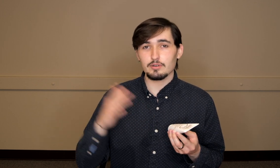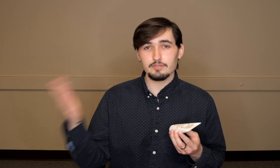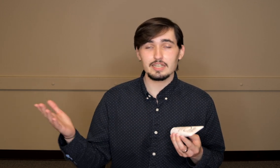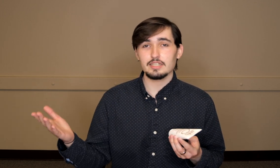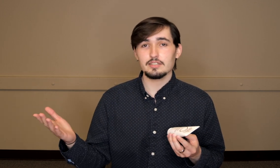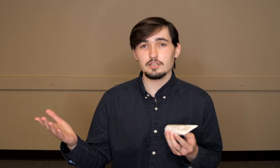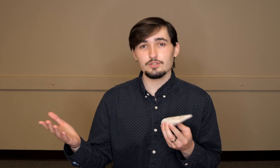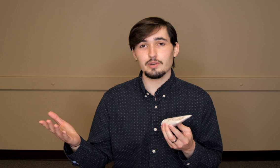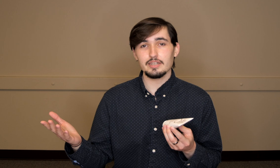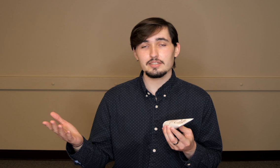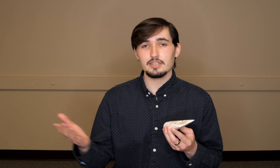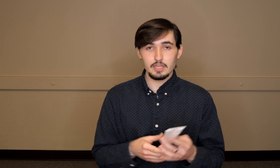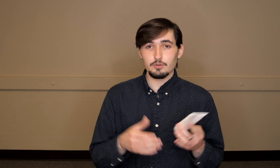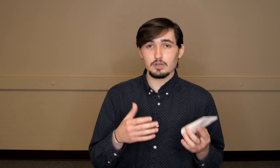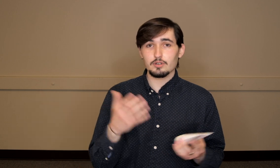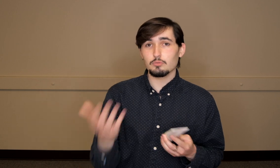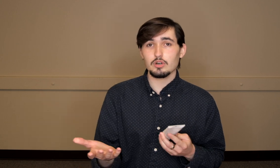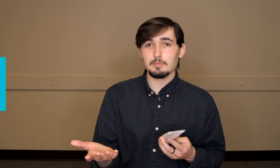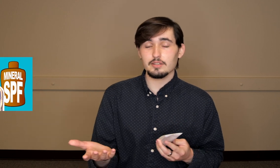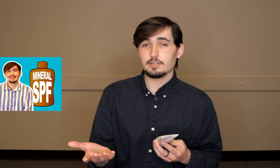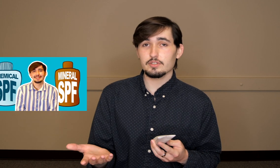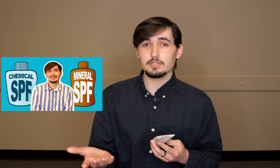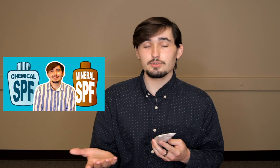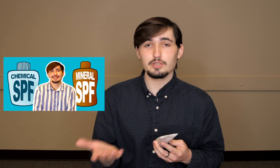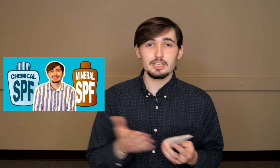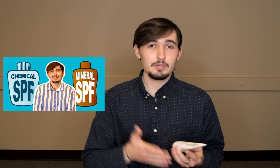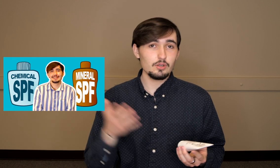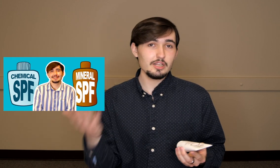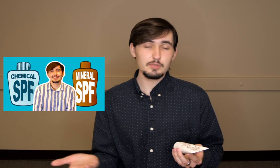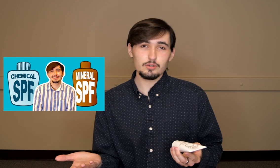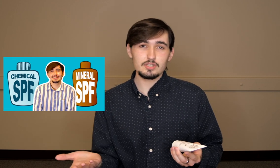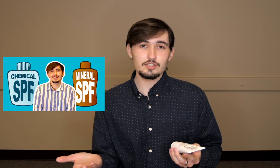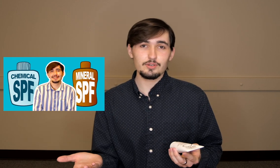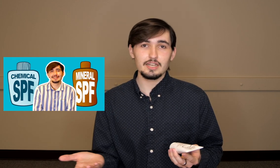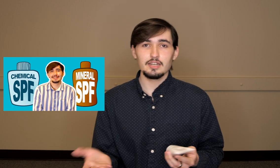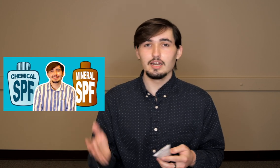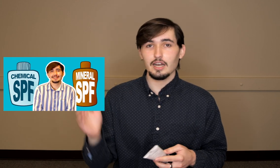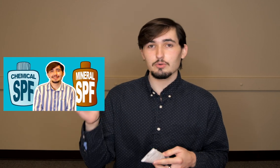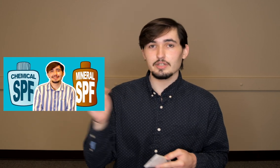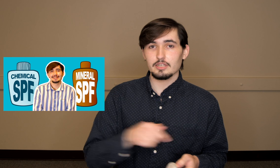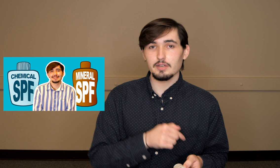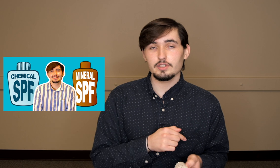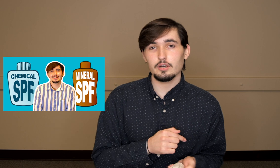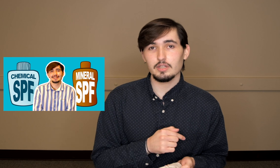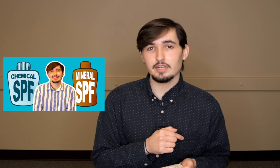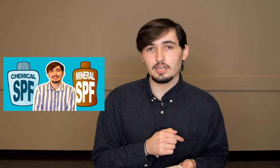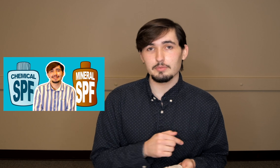reflecting the sun's rays. If you want to learn more about the differences between chemical and mineral sunscreen I will link my video on that topic